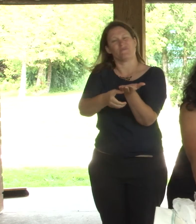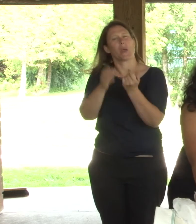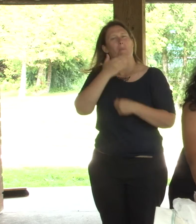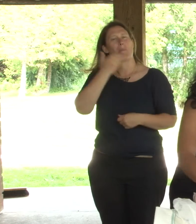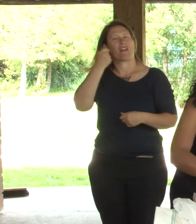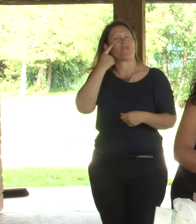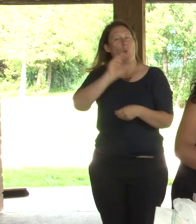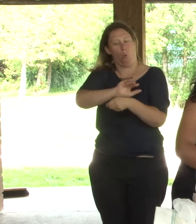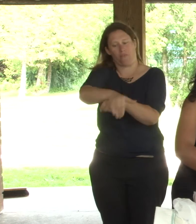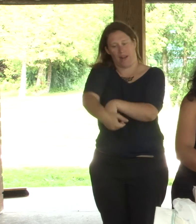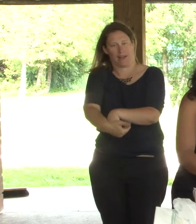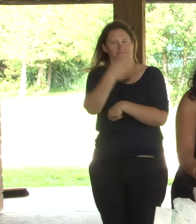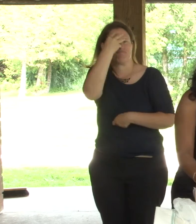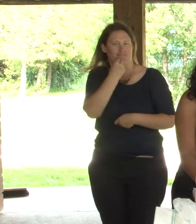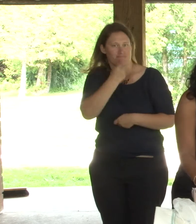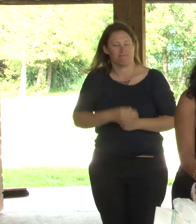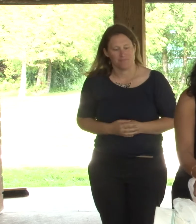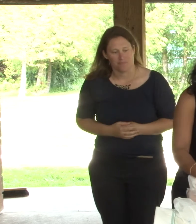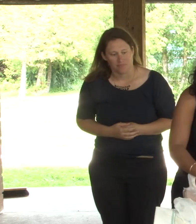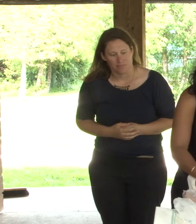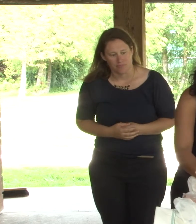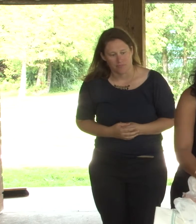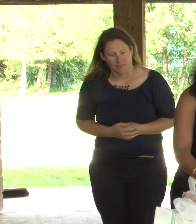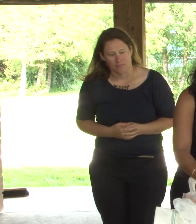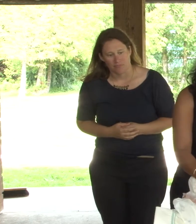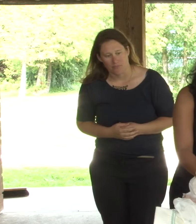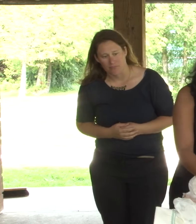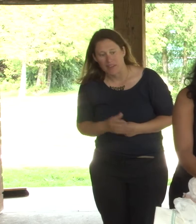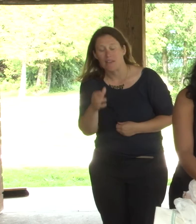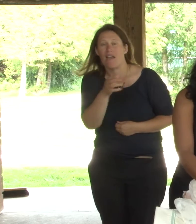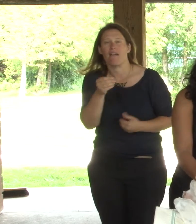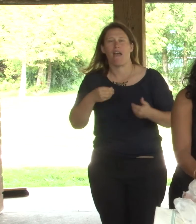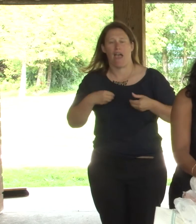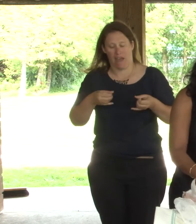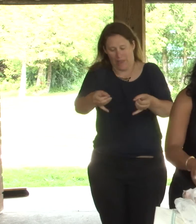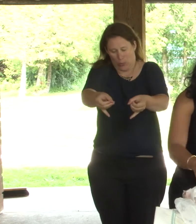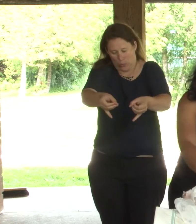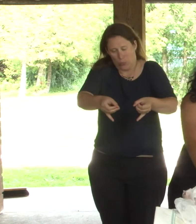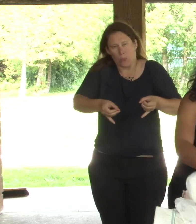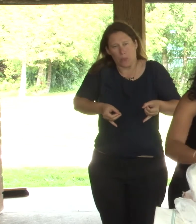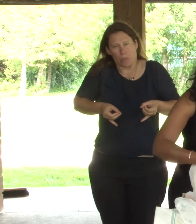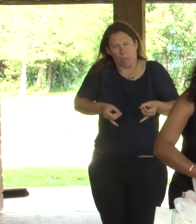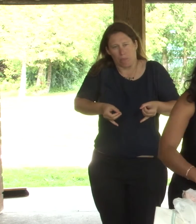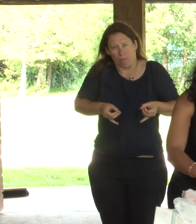guards, which will, which helps in bottle, um, containment, incontinence.